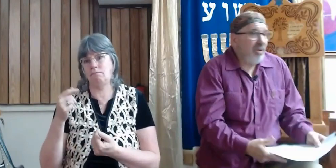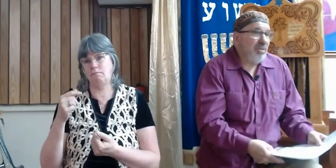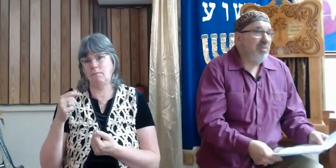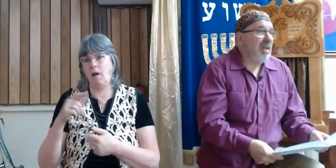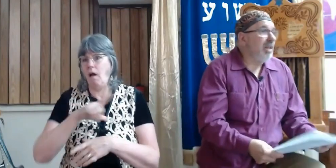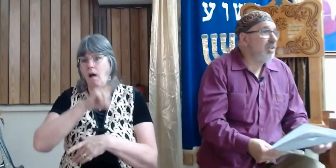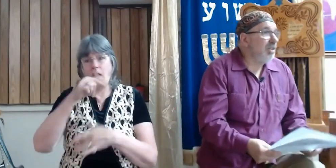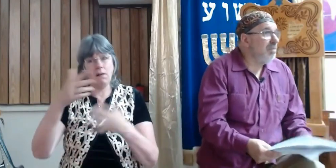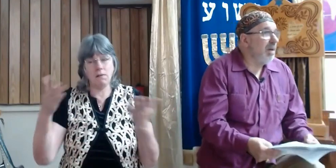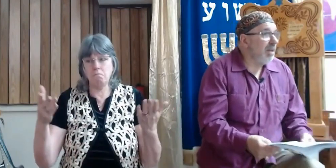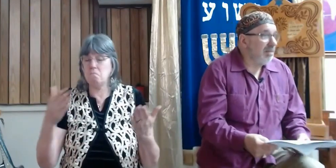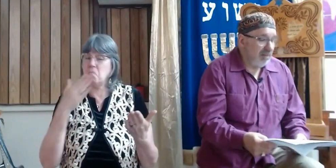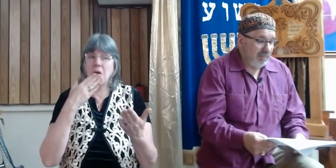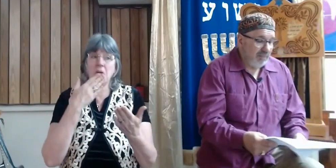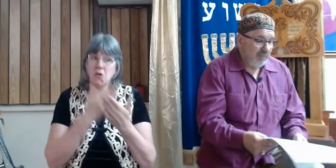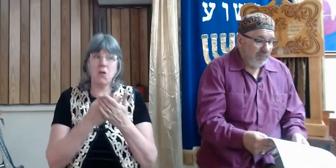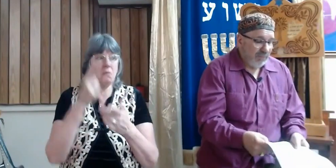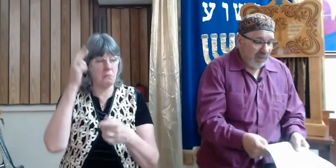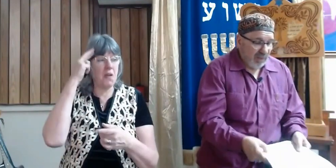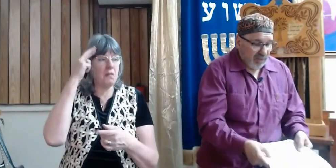All those would be legitimate.